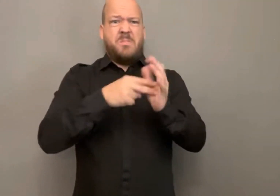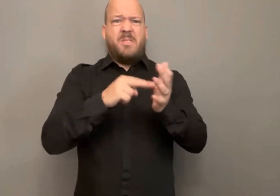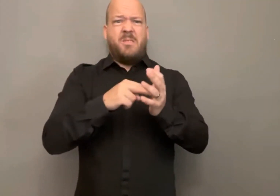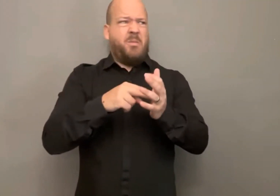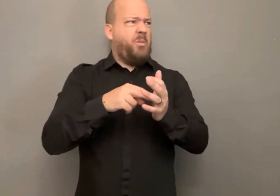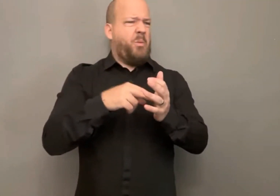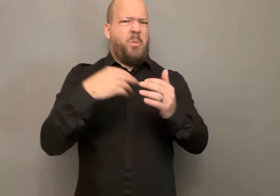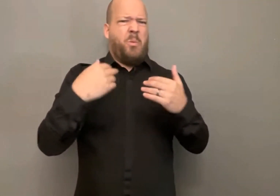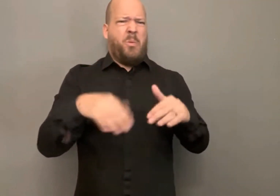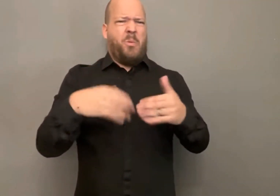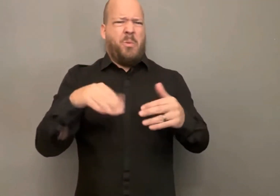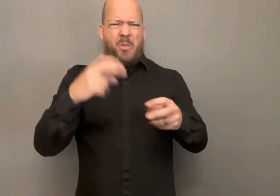inaccessible